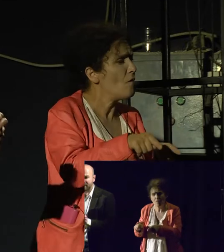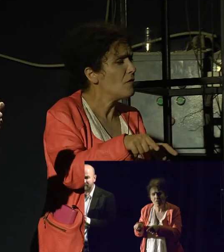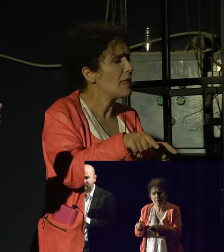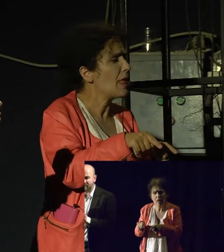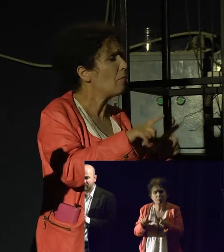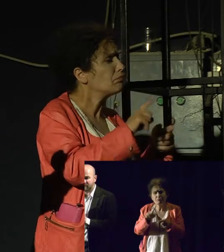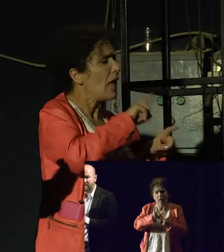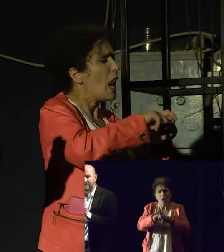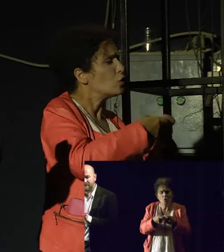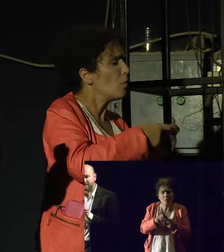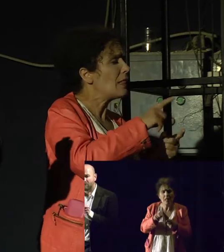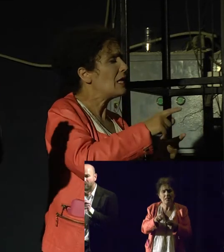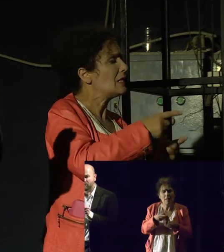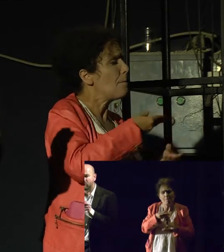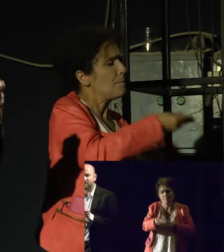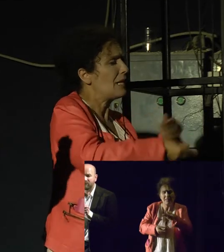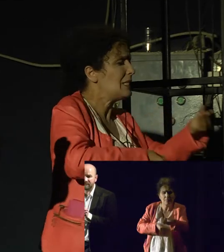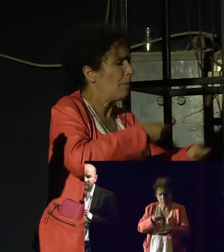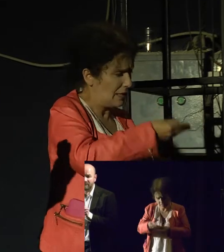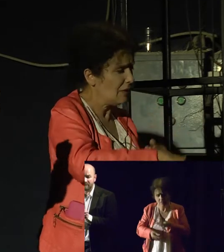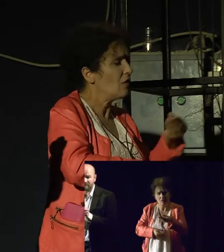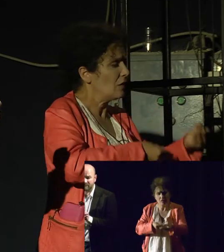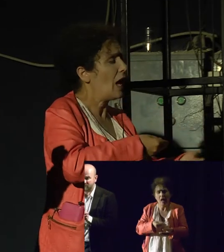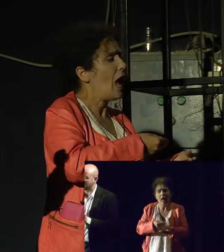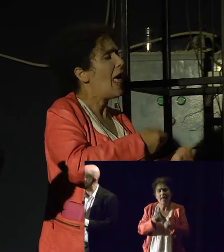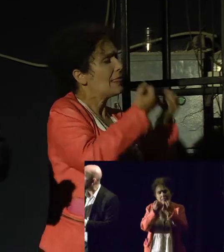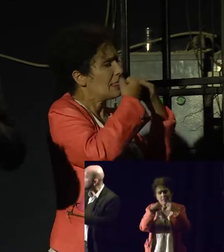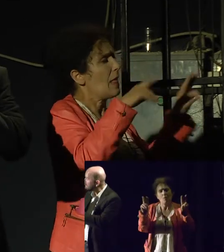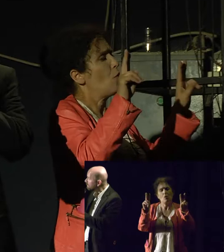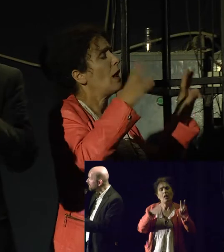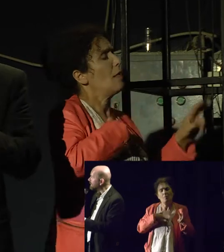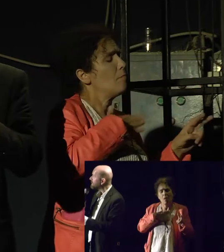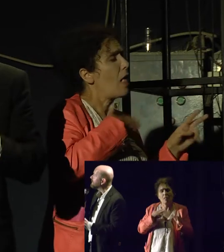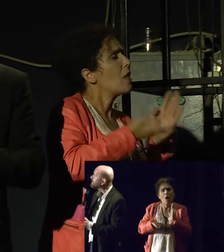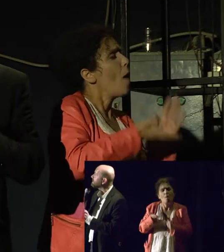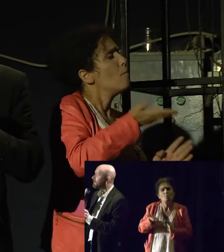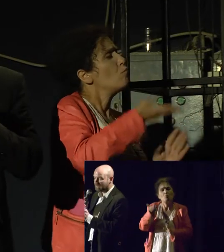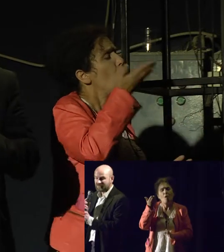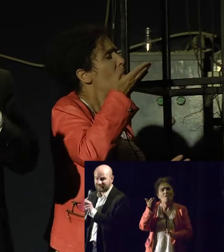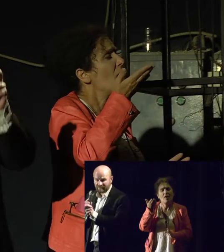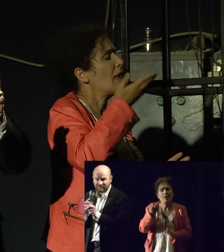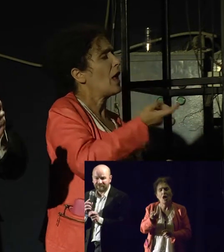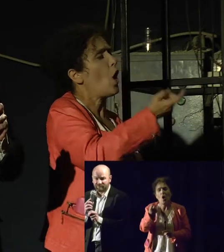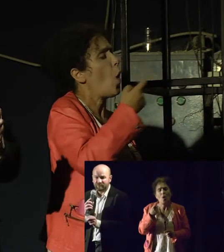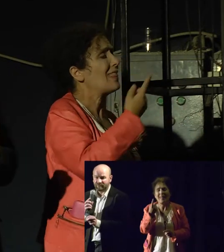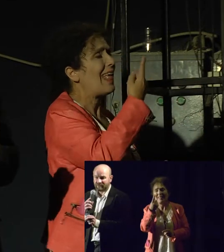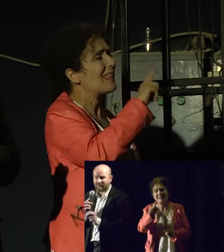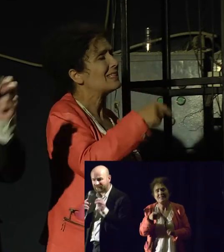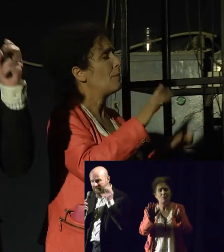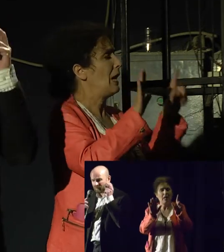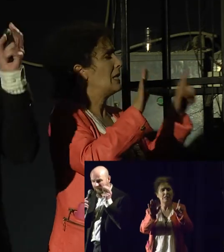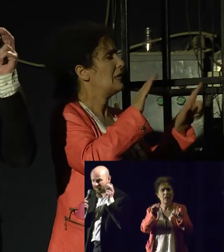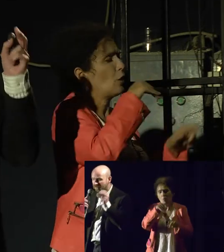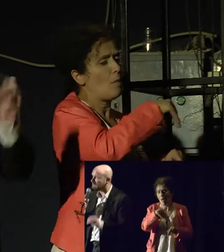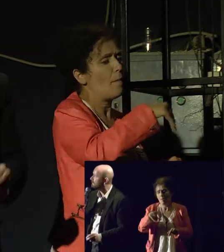European citizens initiative, and they got over 1.7 million signatures. It didn't work in the end, but still this is proof of their